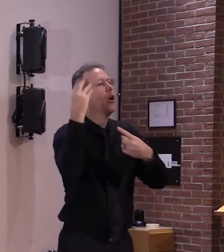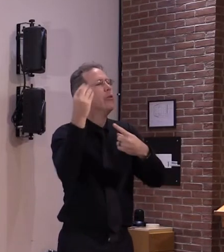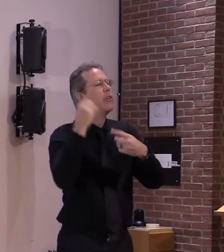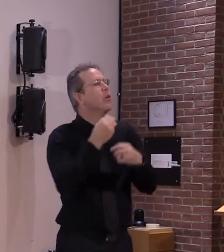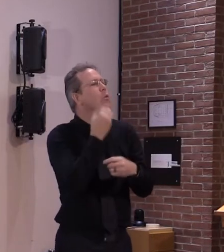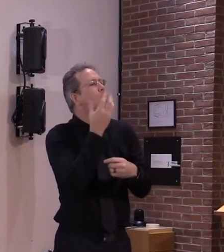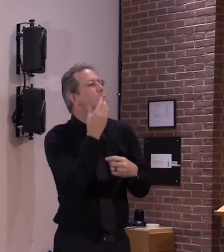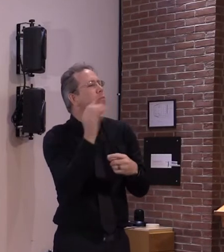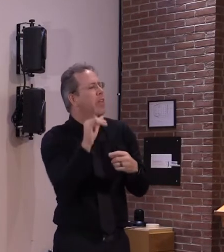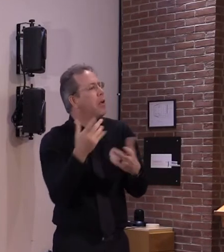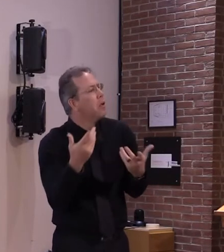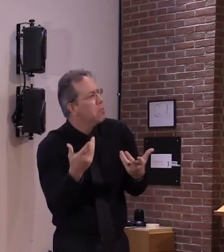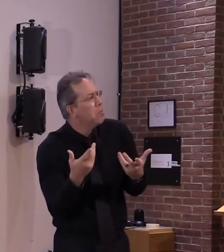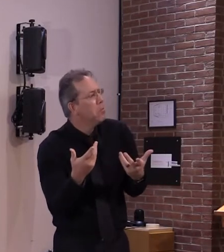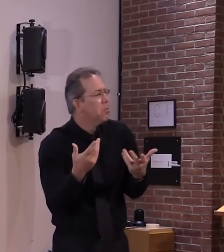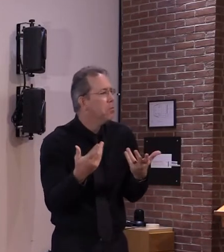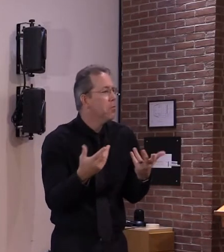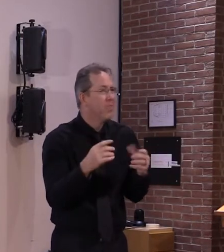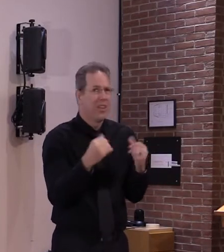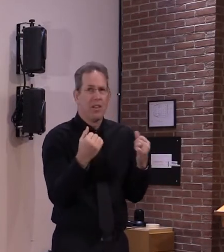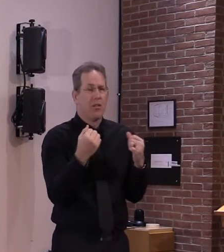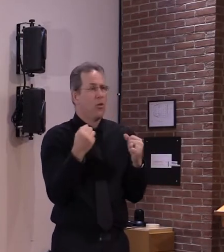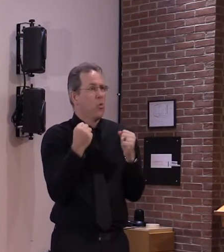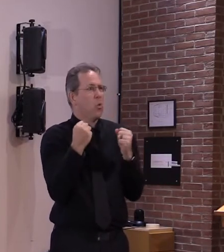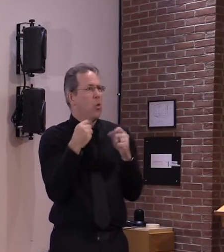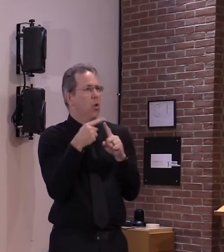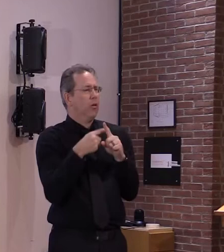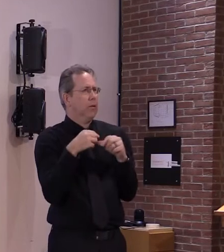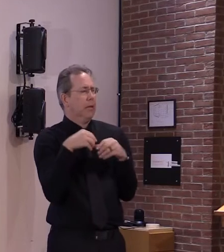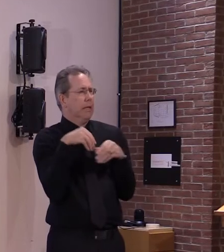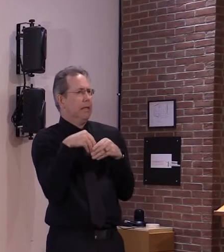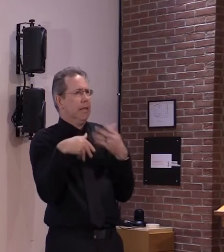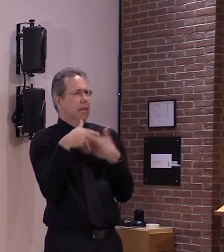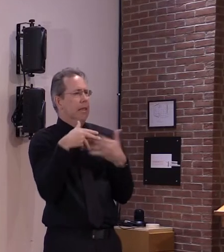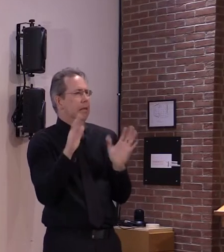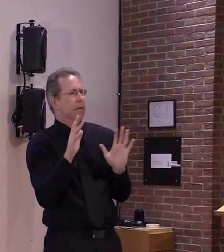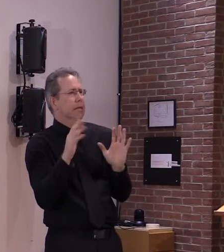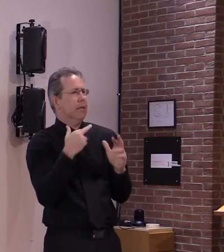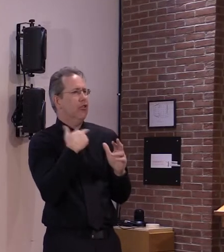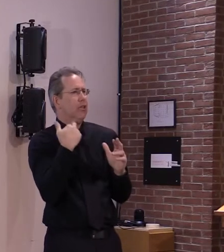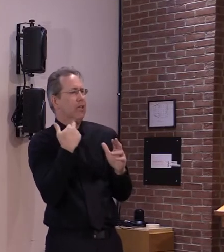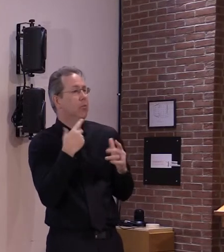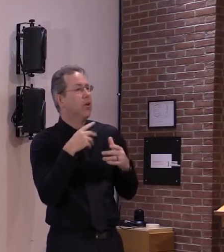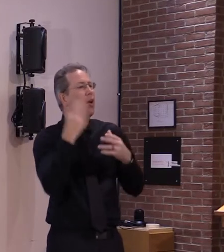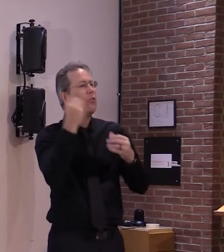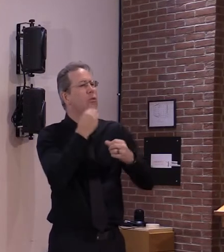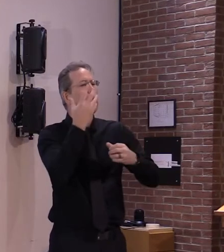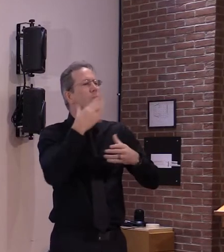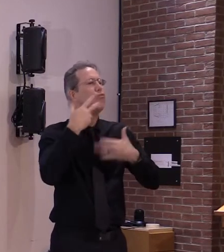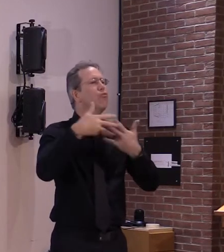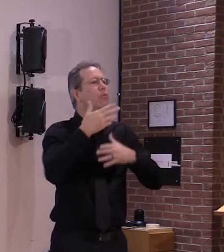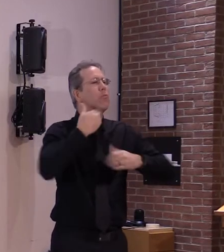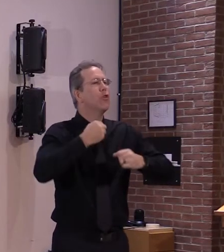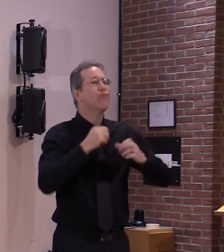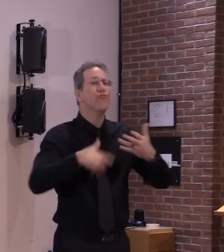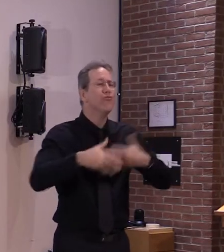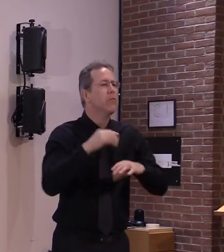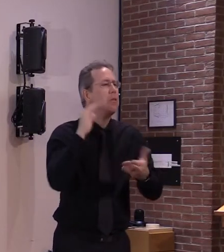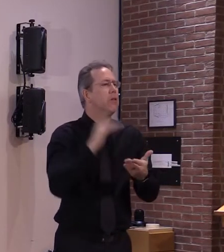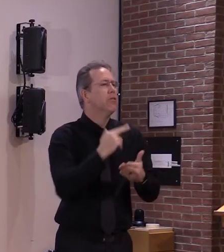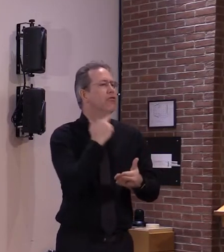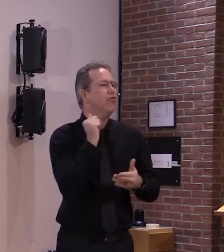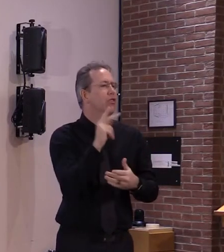much more than we do now with the extra precautions we take with things like masks and distancing thank